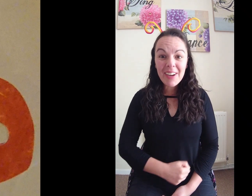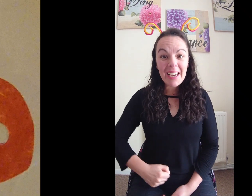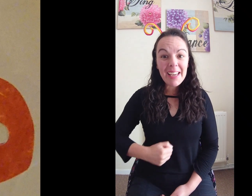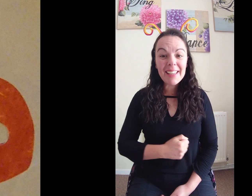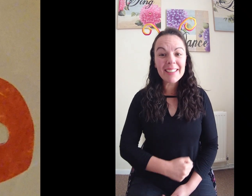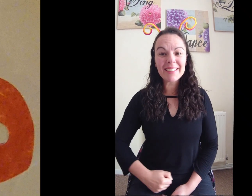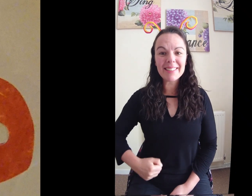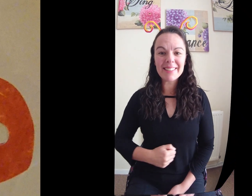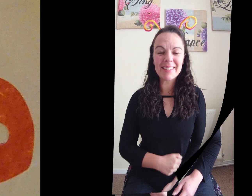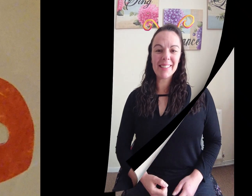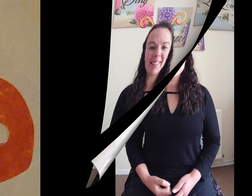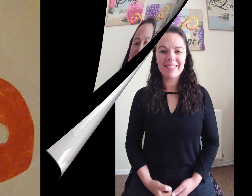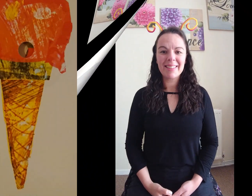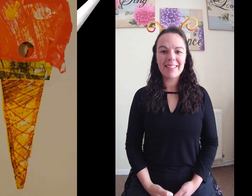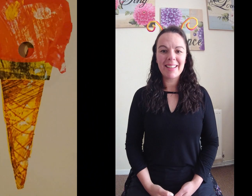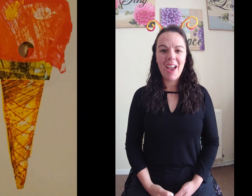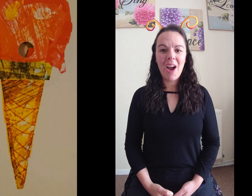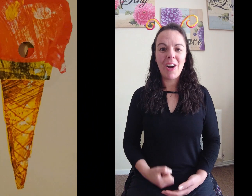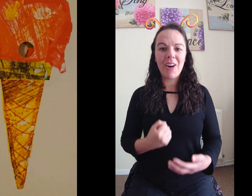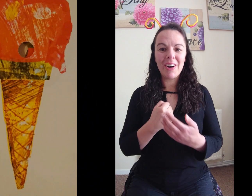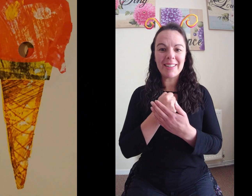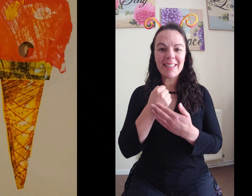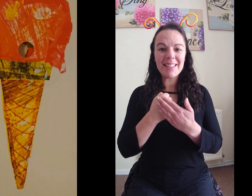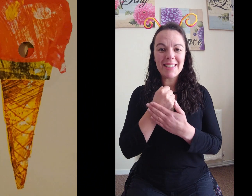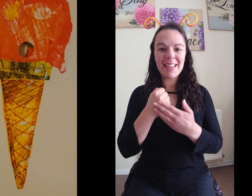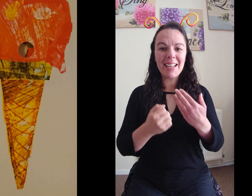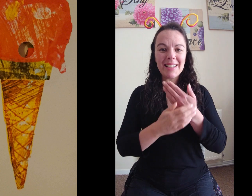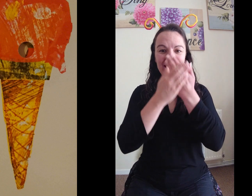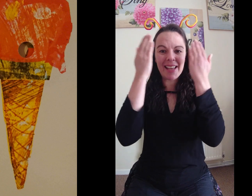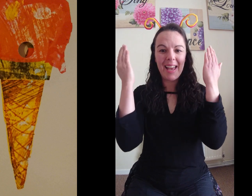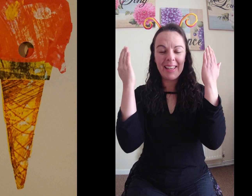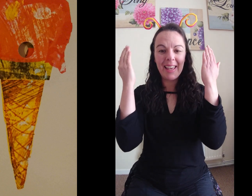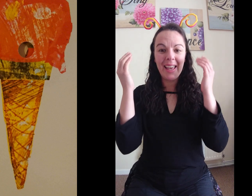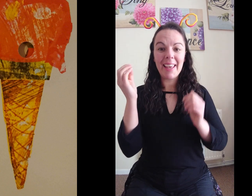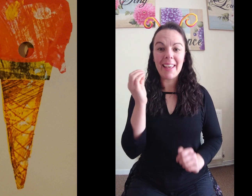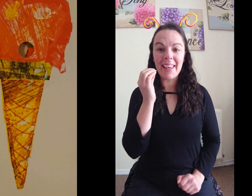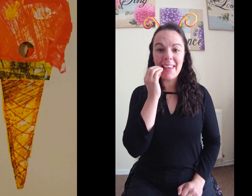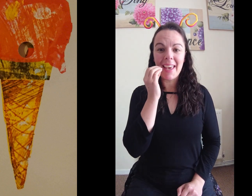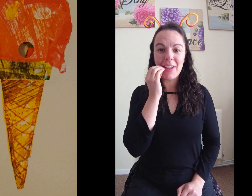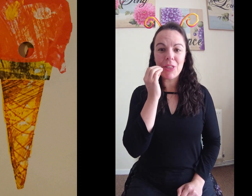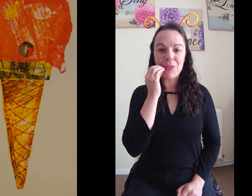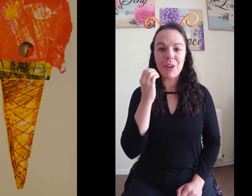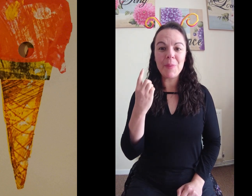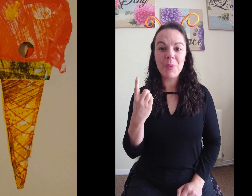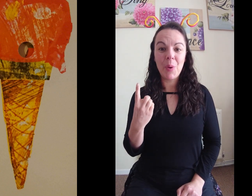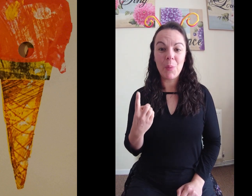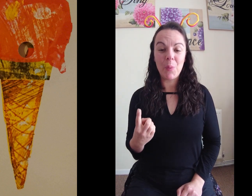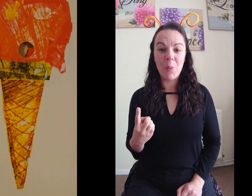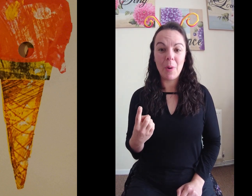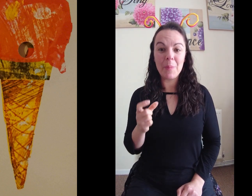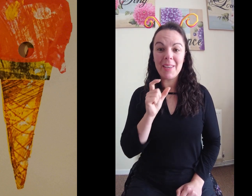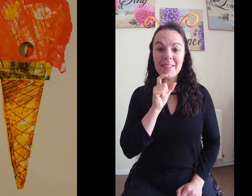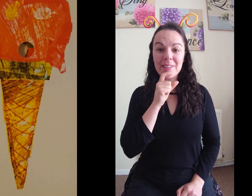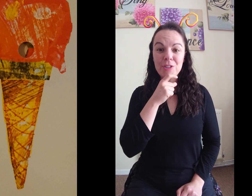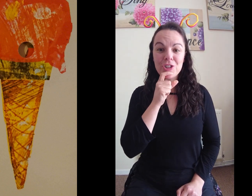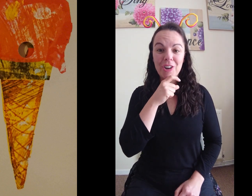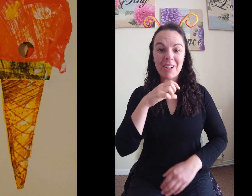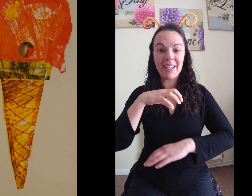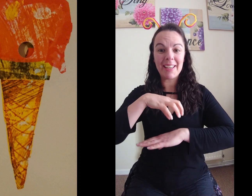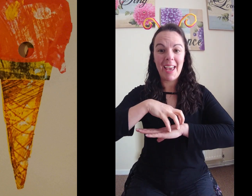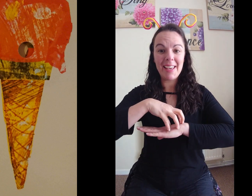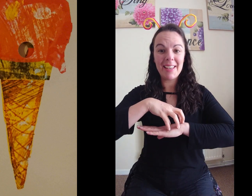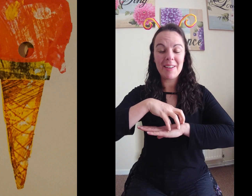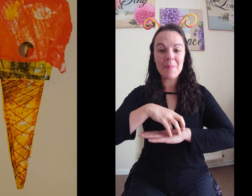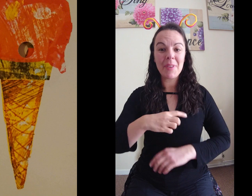hungry. On Saturday he ate through one piece of